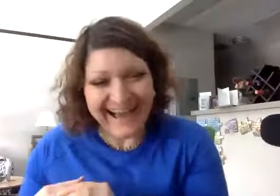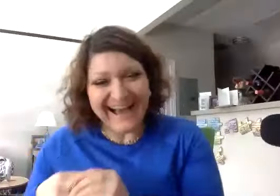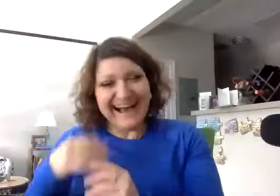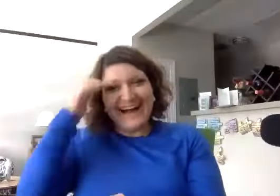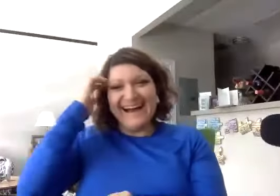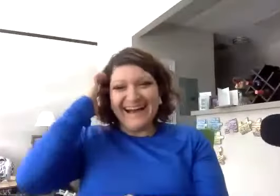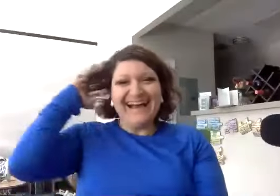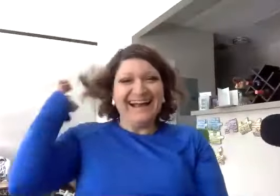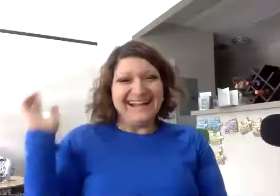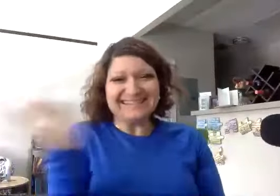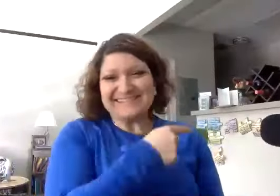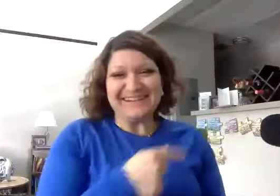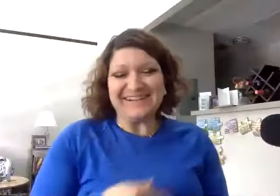off. I just shut it off.